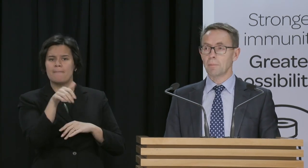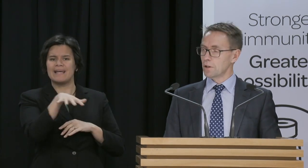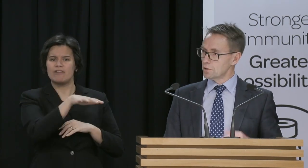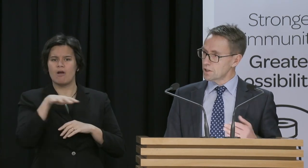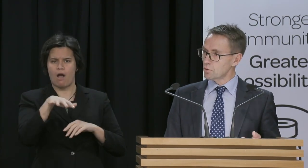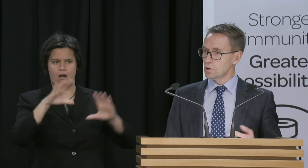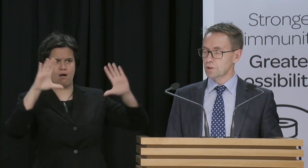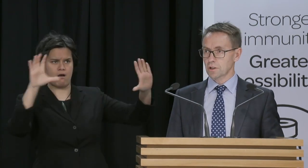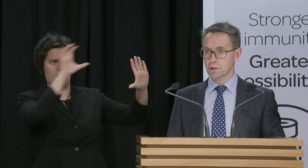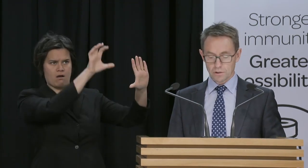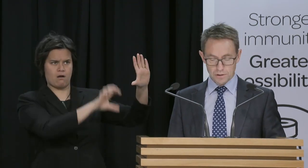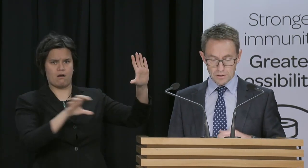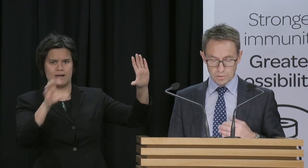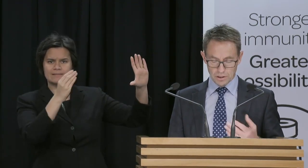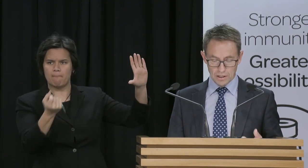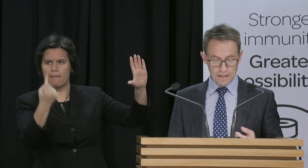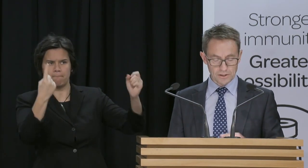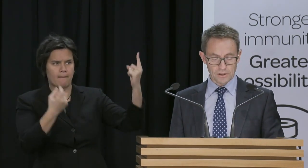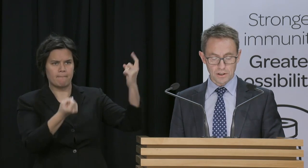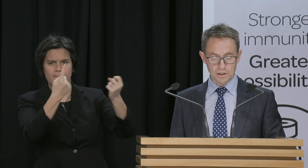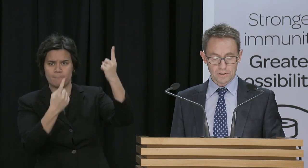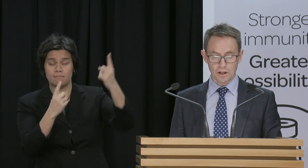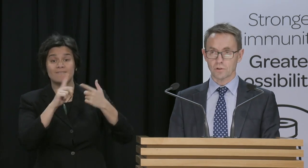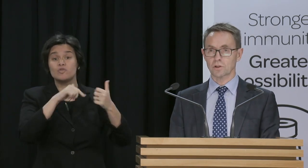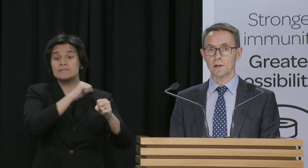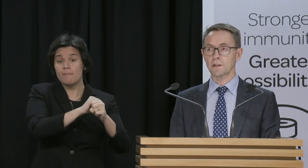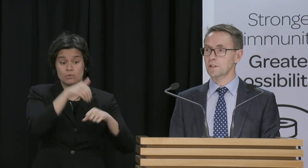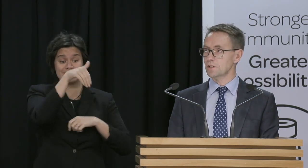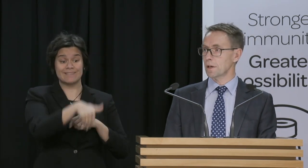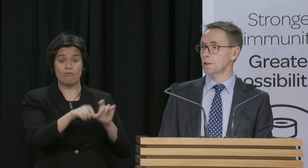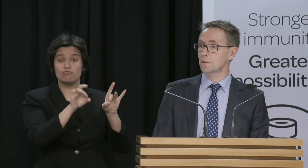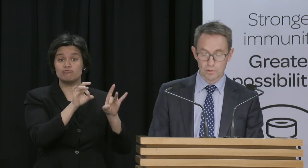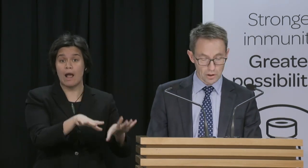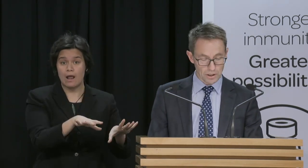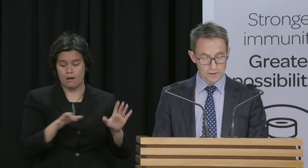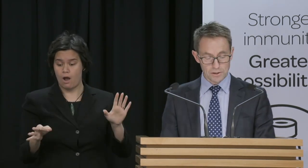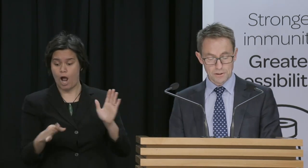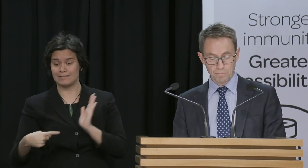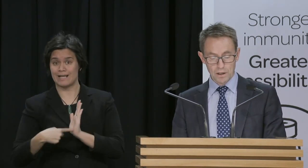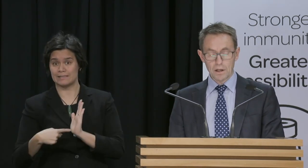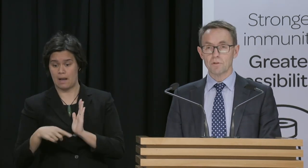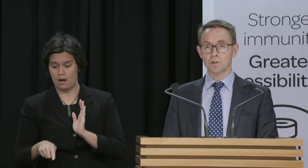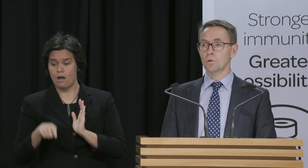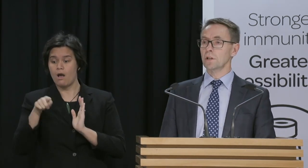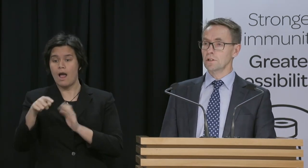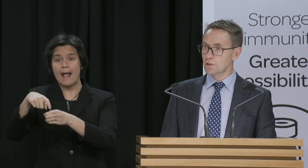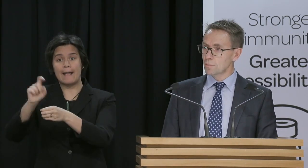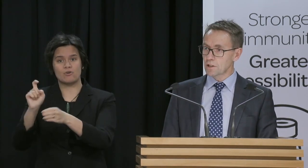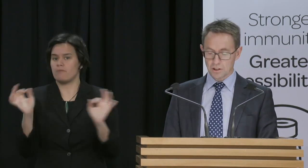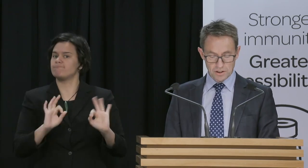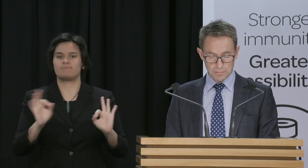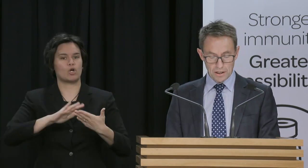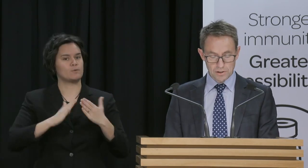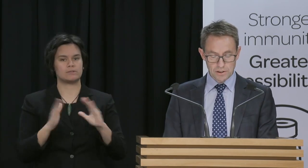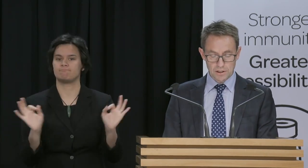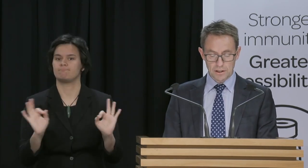but in several jurisdictions, in particular ACT, South Australia and Tasmania, there are no cases. Victoria is still